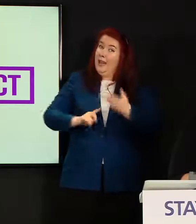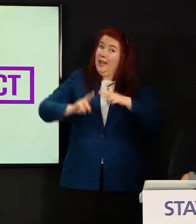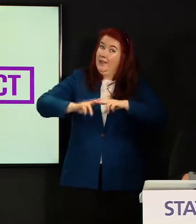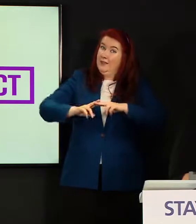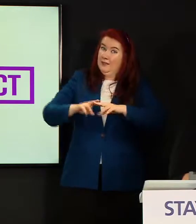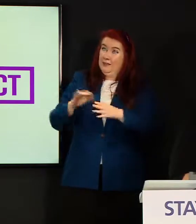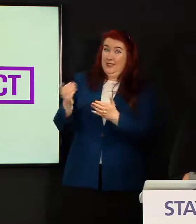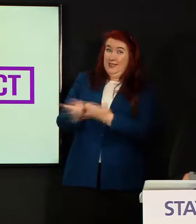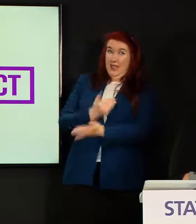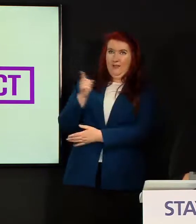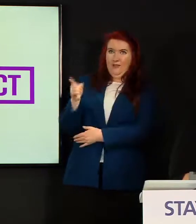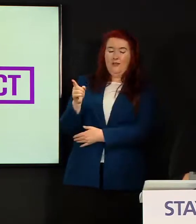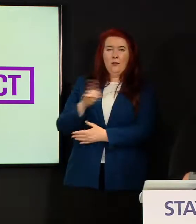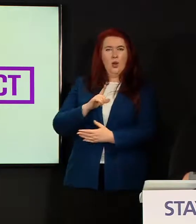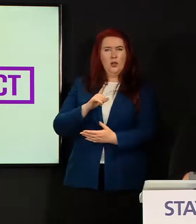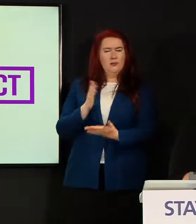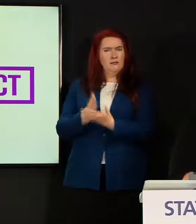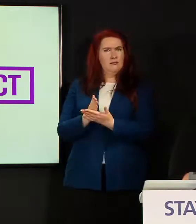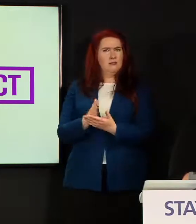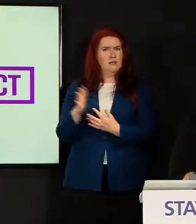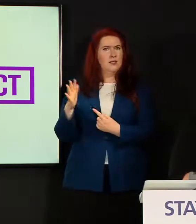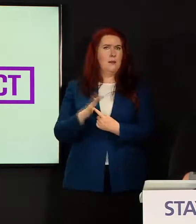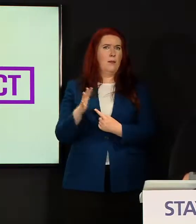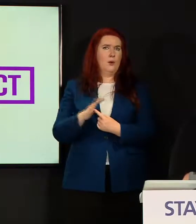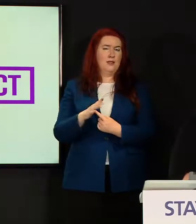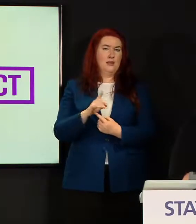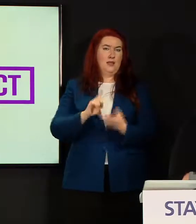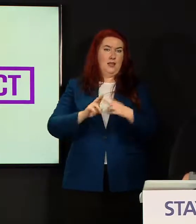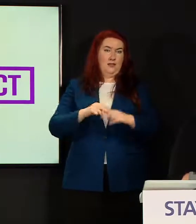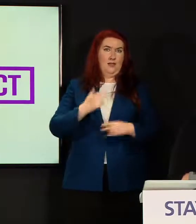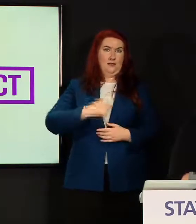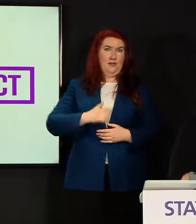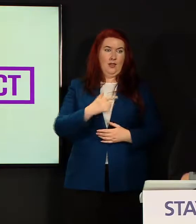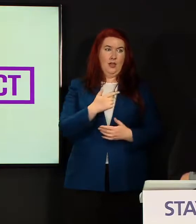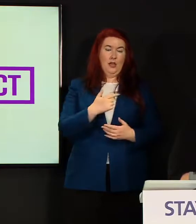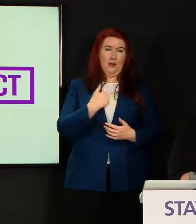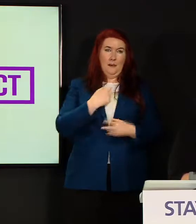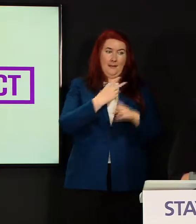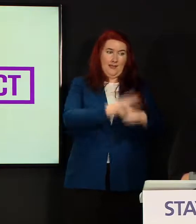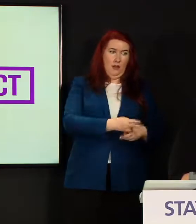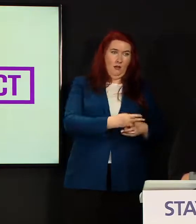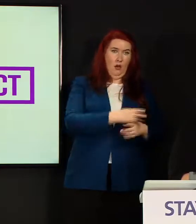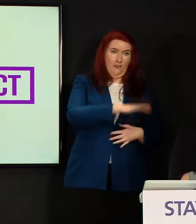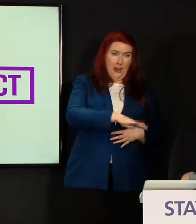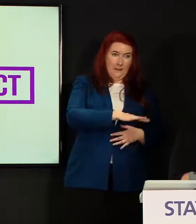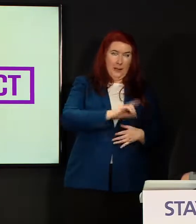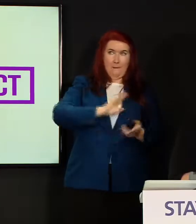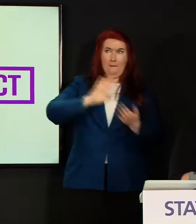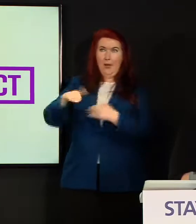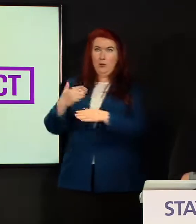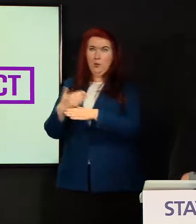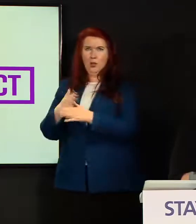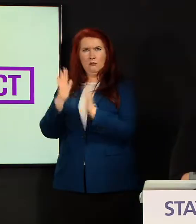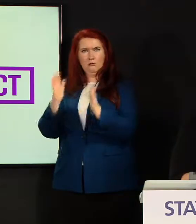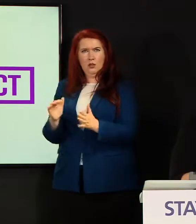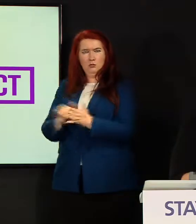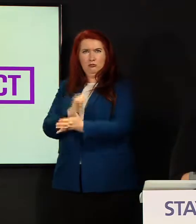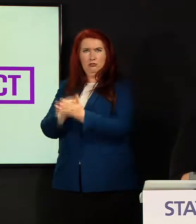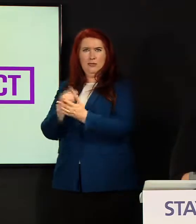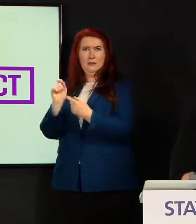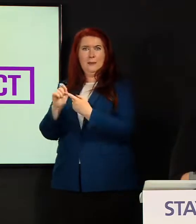because clearly it's important that the carer feels that they'll have the right protective equipment